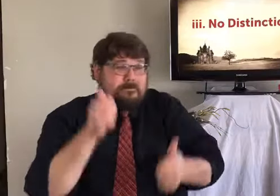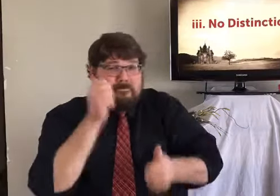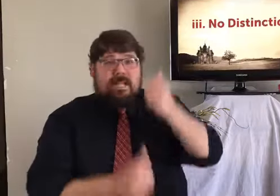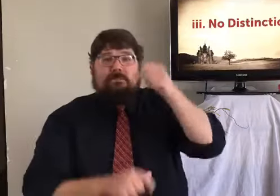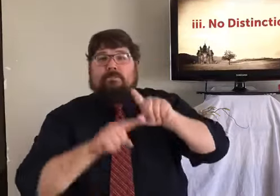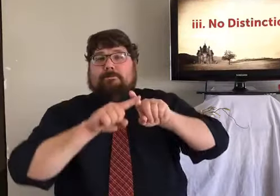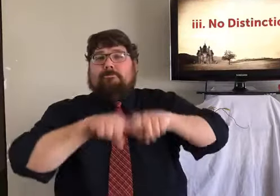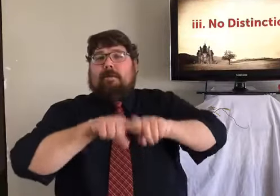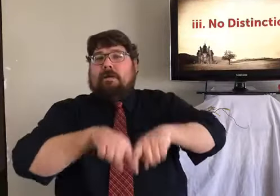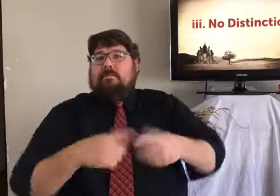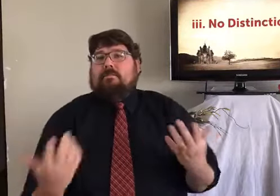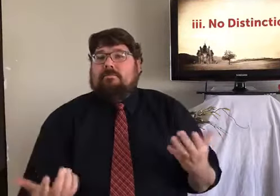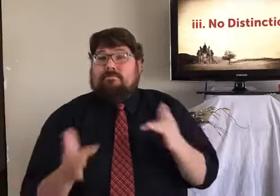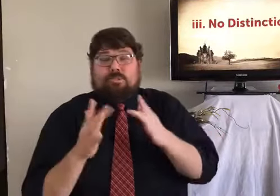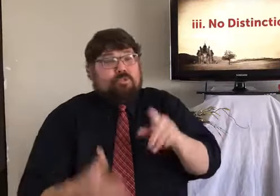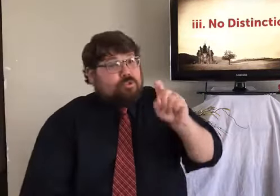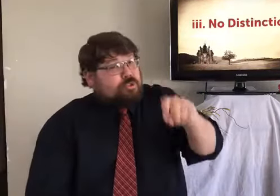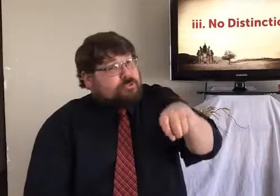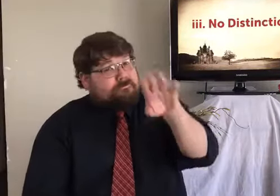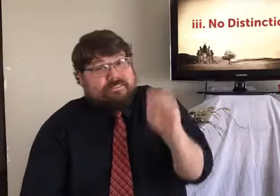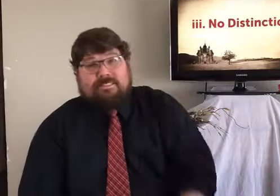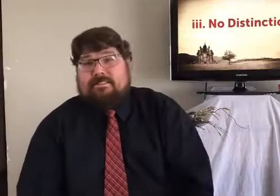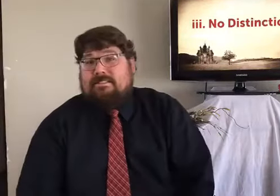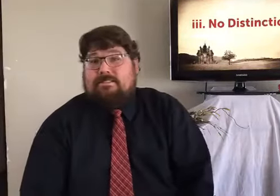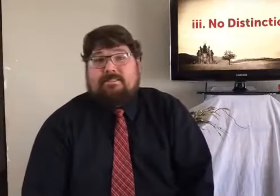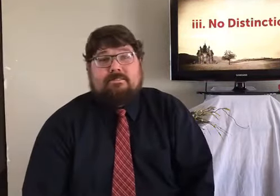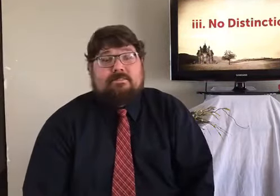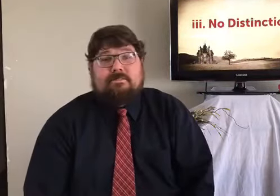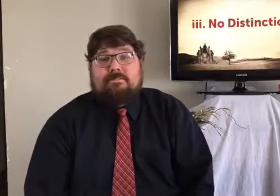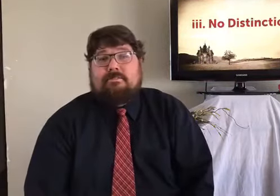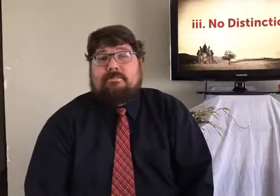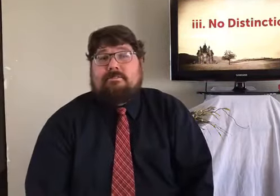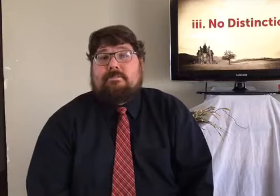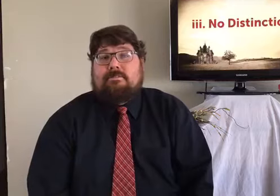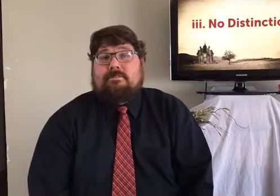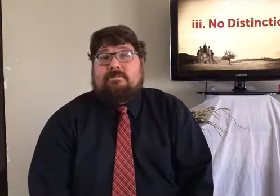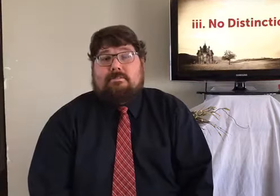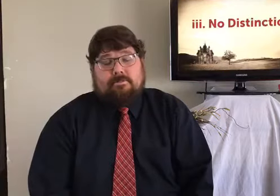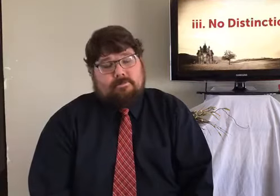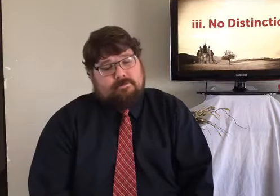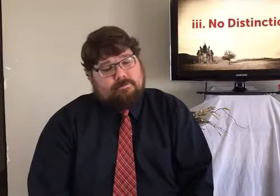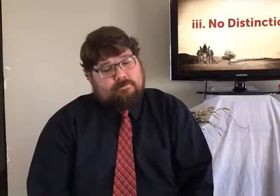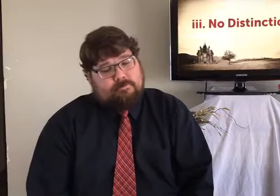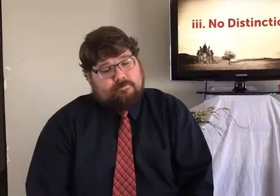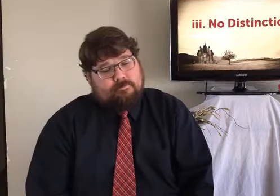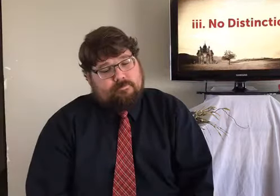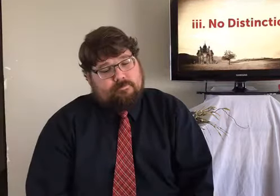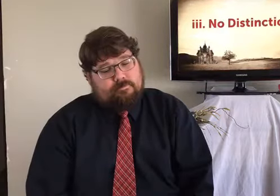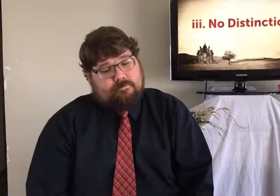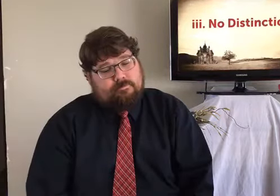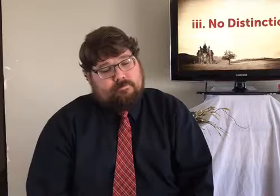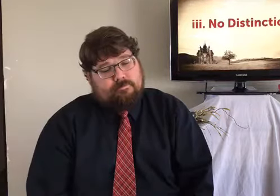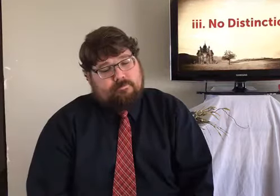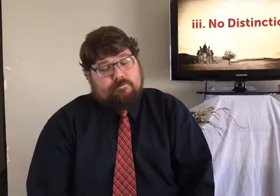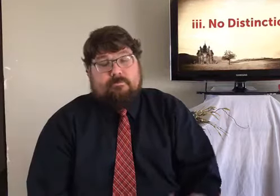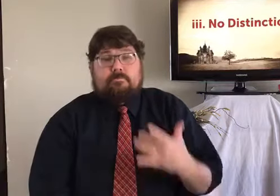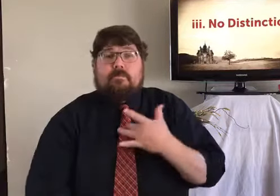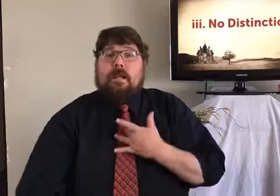hangs back and takes advantage of work and doesn't really do it. A Christian needs to be different than that.